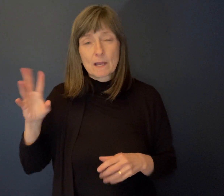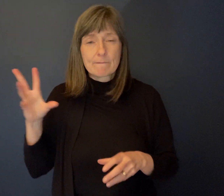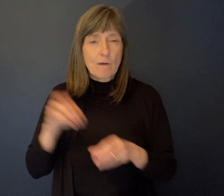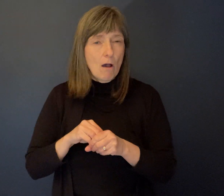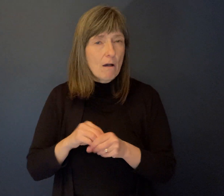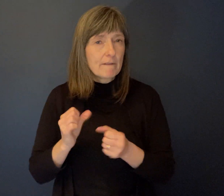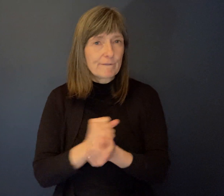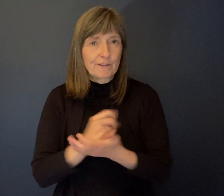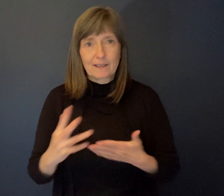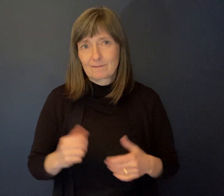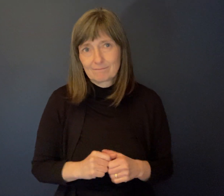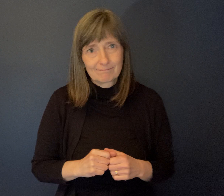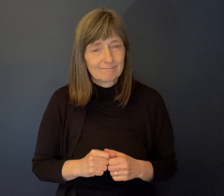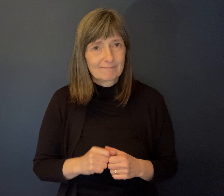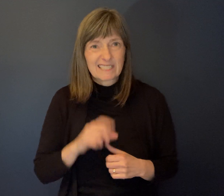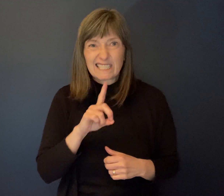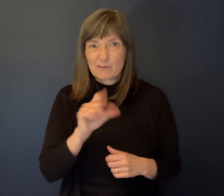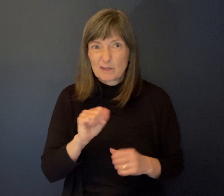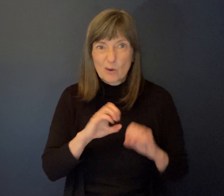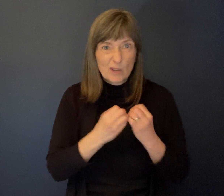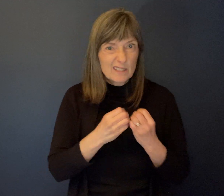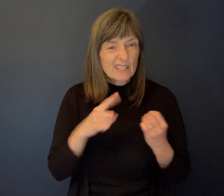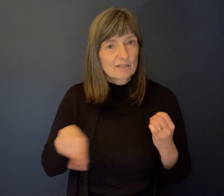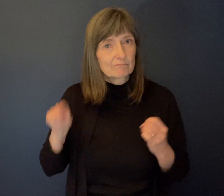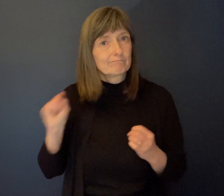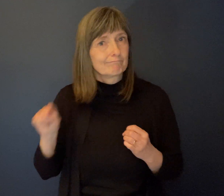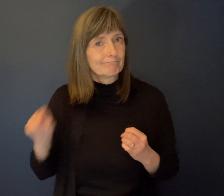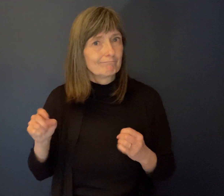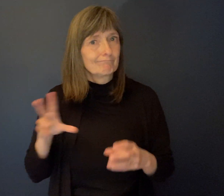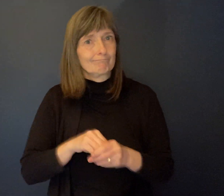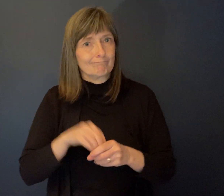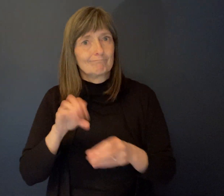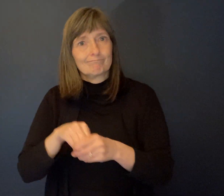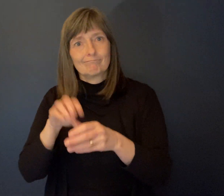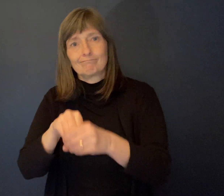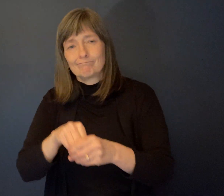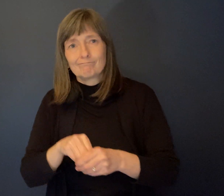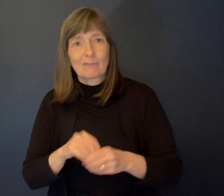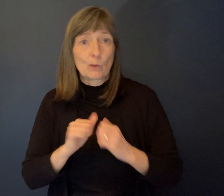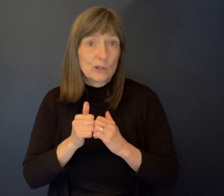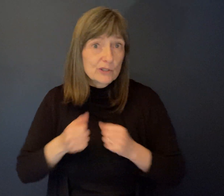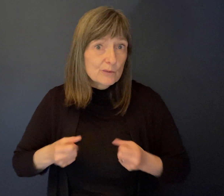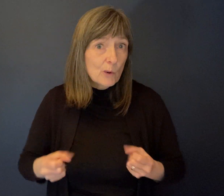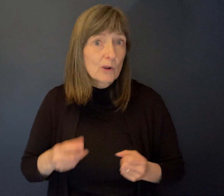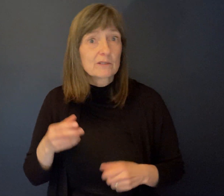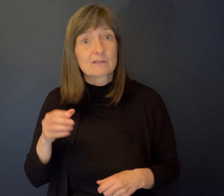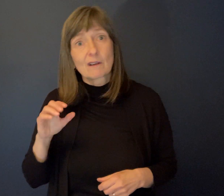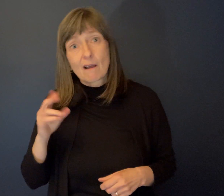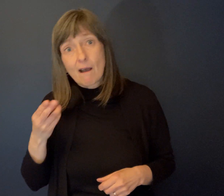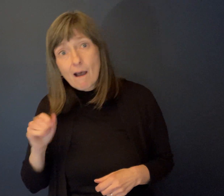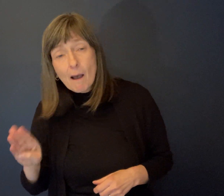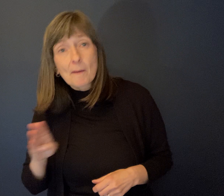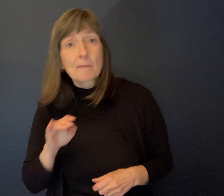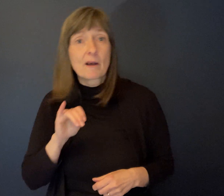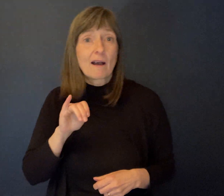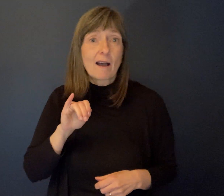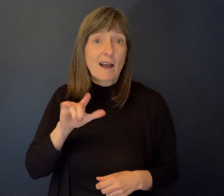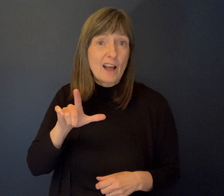disability organization, guess, I think you could see Debbie's signature there with wheelchair sports to help the ILRC. Uh, yeah, she